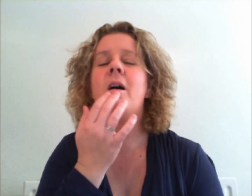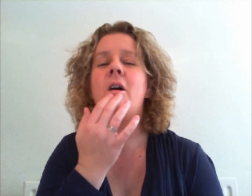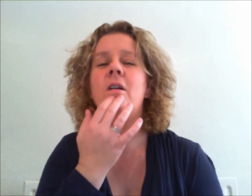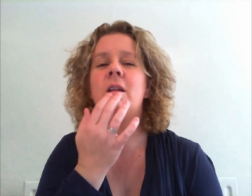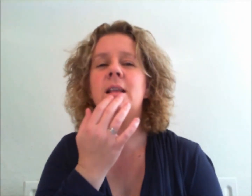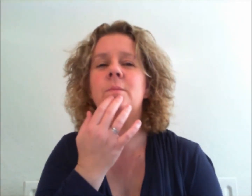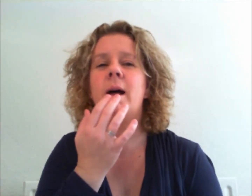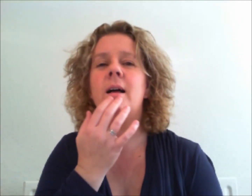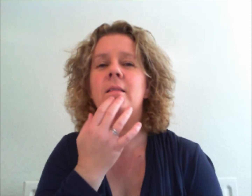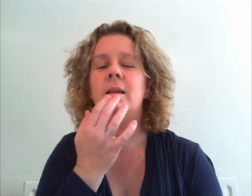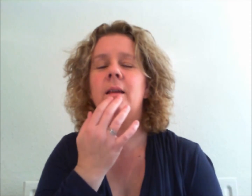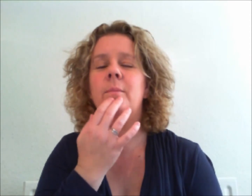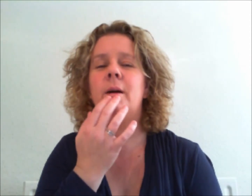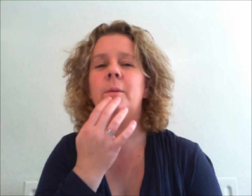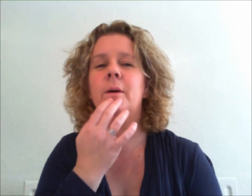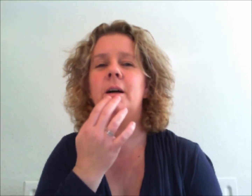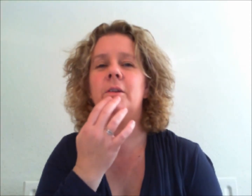all is well in my world